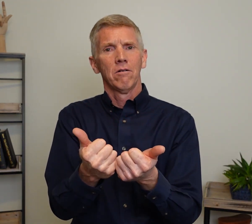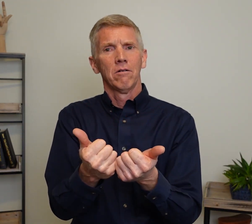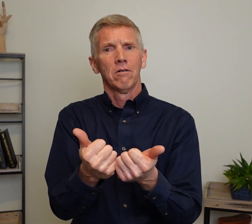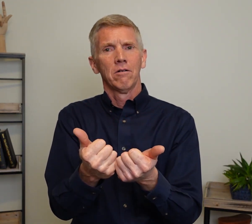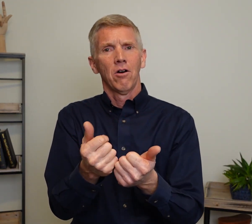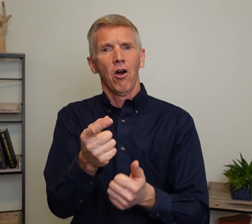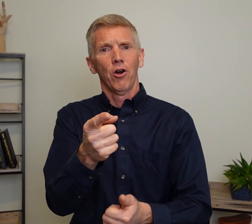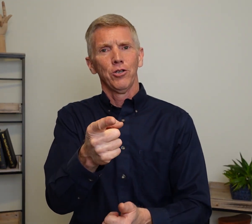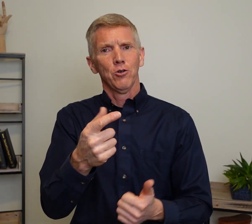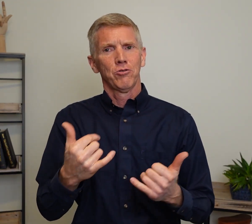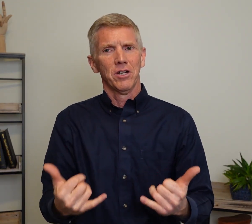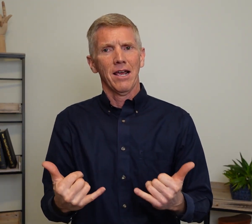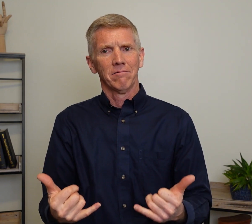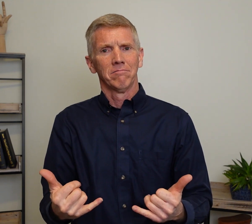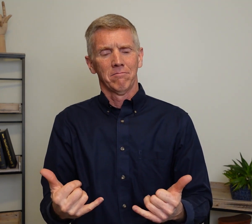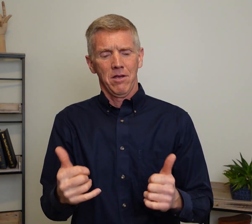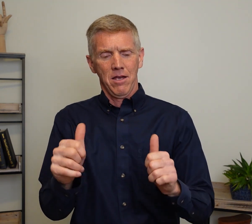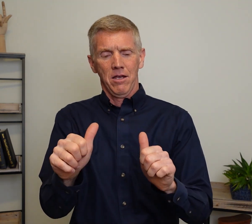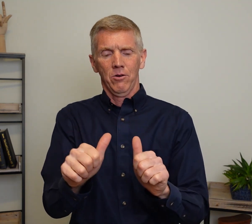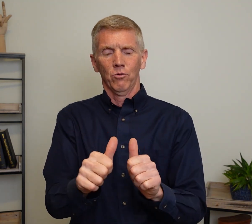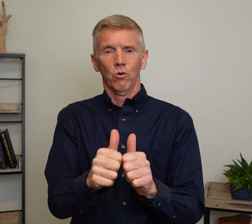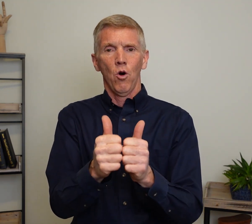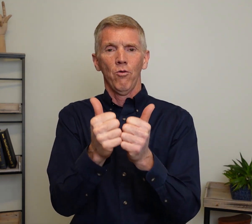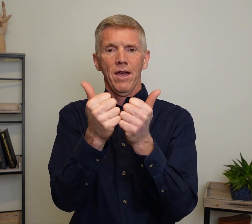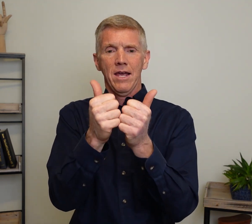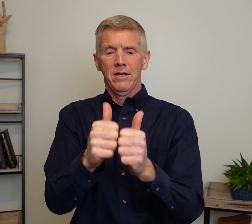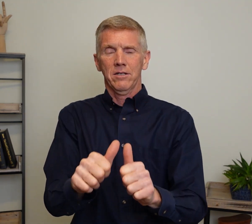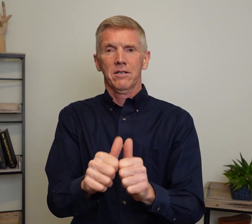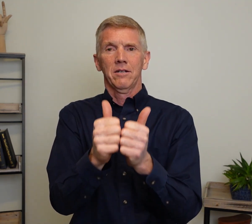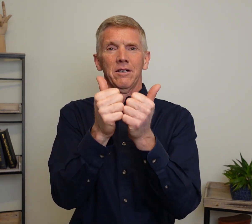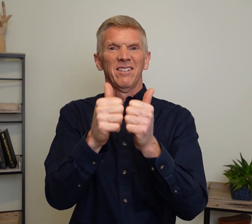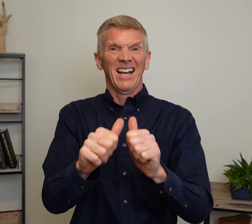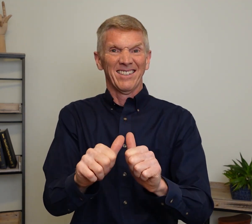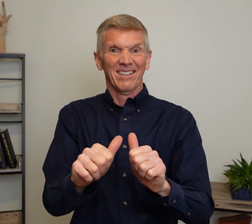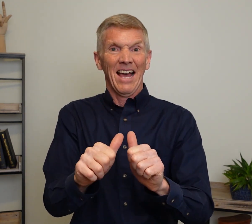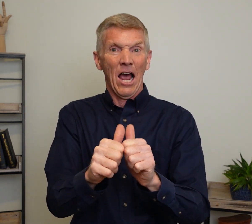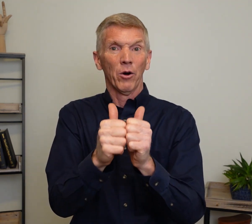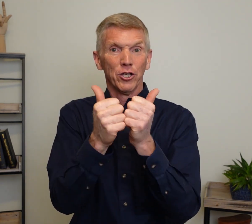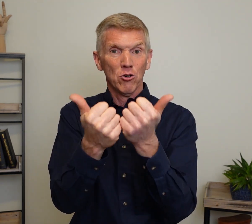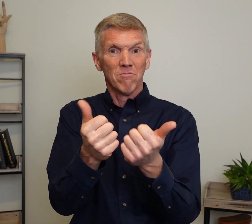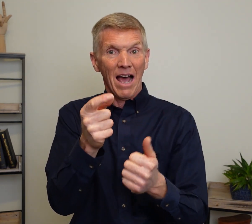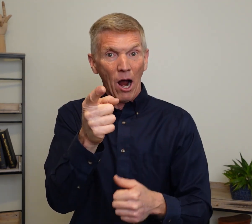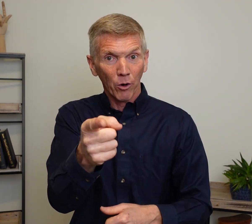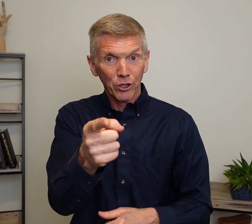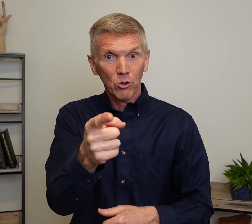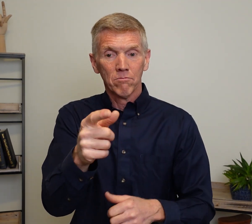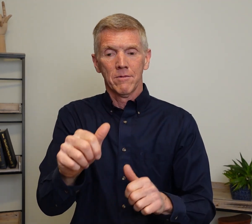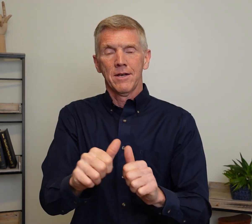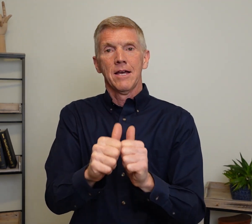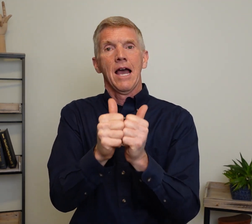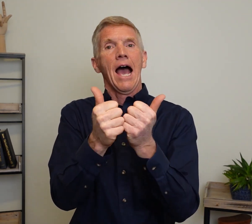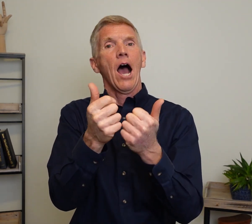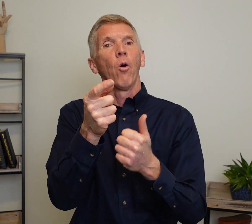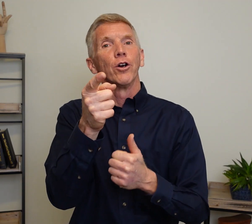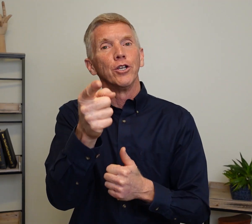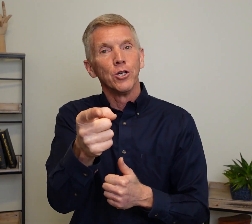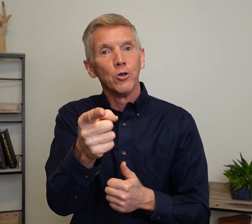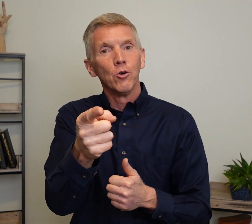How are you today? Roll the hands. Like, how are you? How are you? How are you